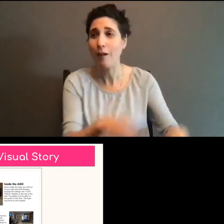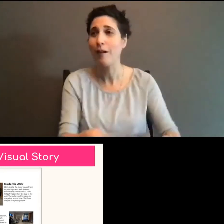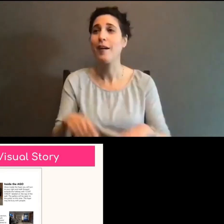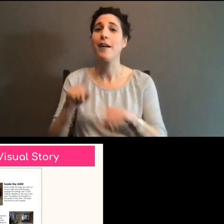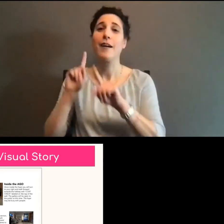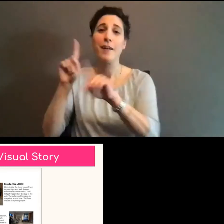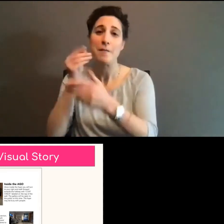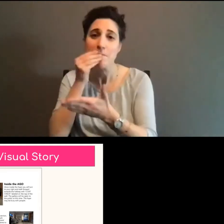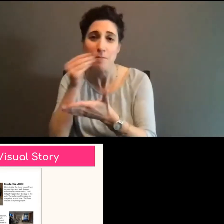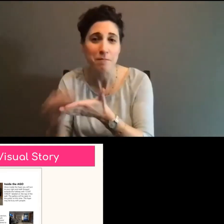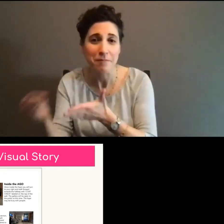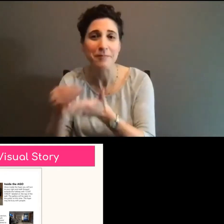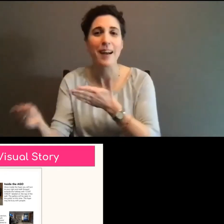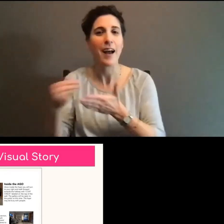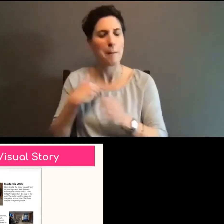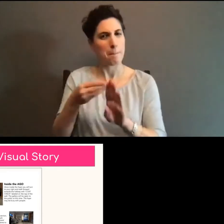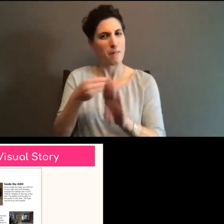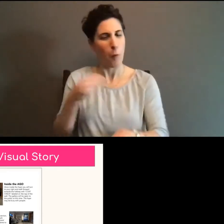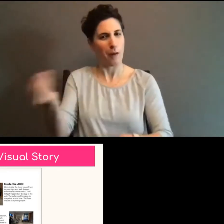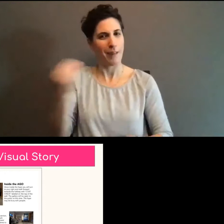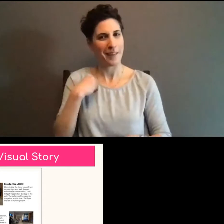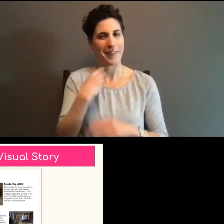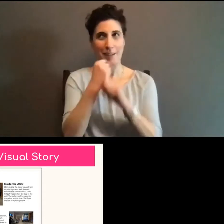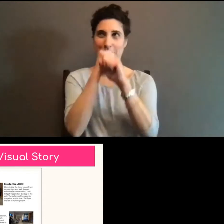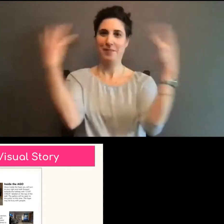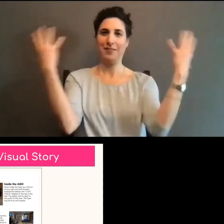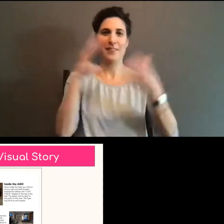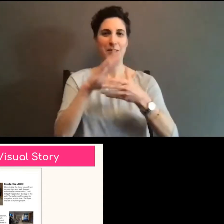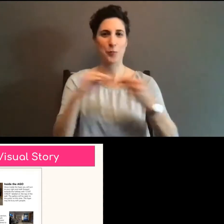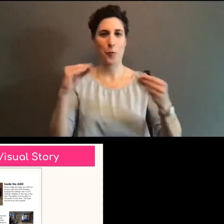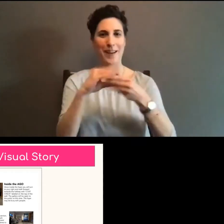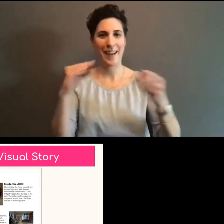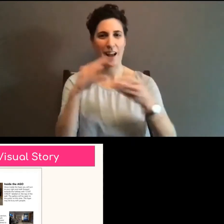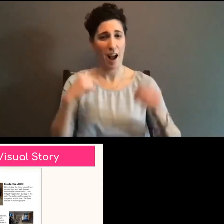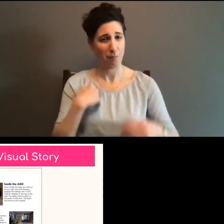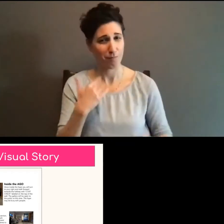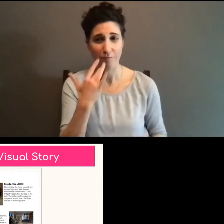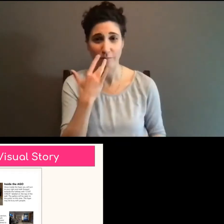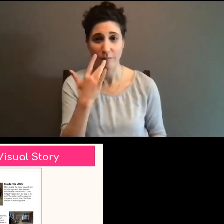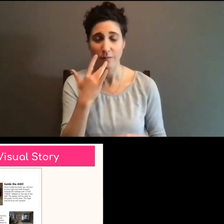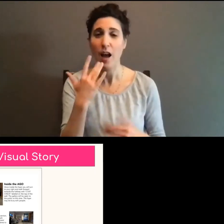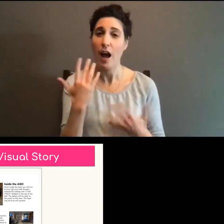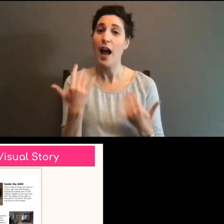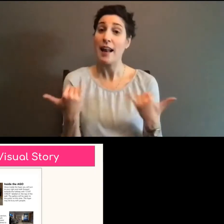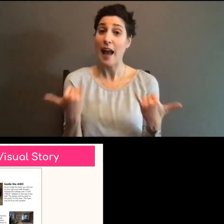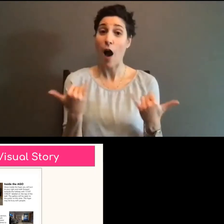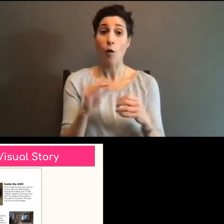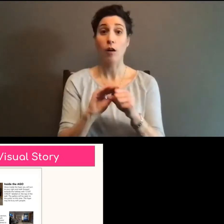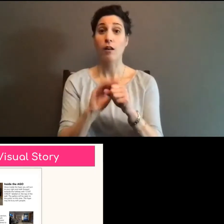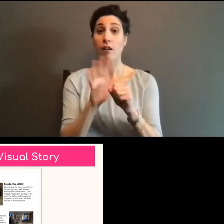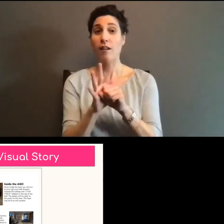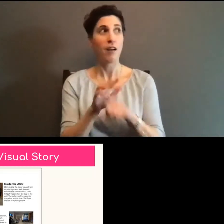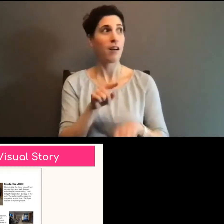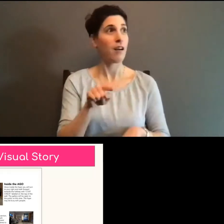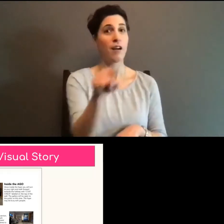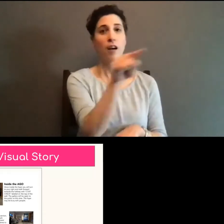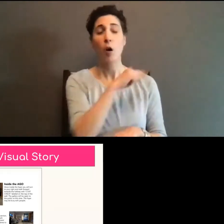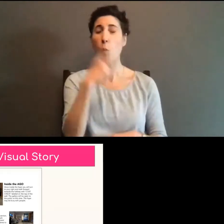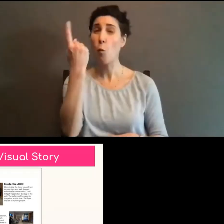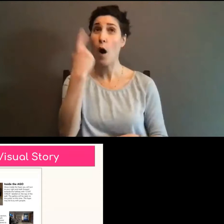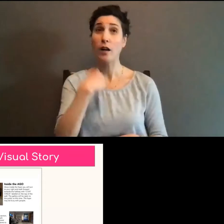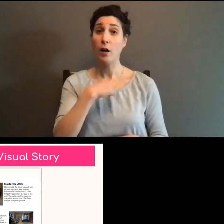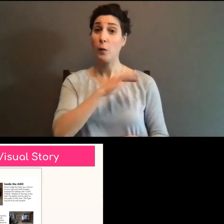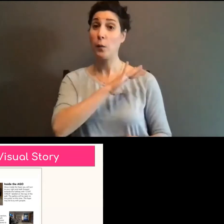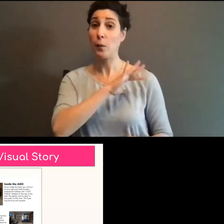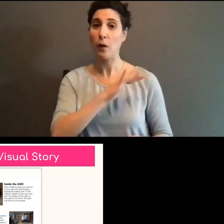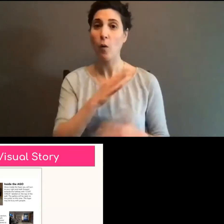of the pandemic for me as an autistic person is, uh, more clear rules about where to stand, where to go, what to expect when I walk